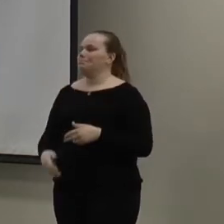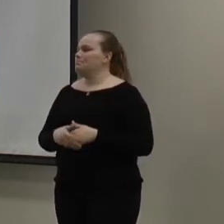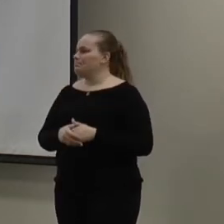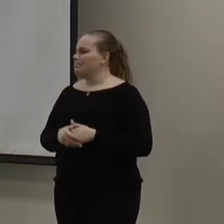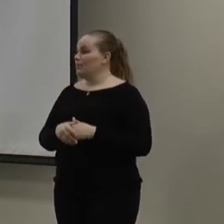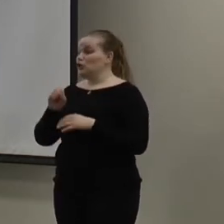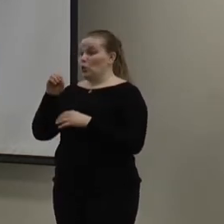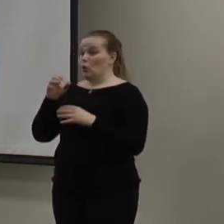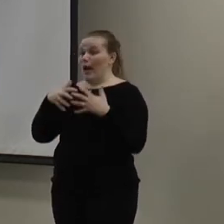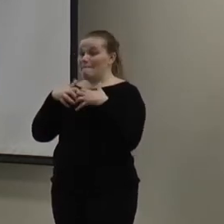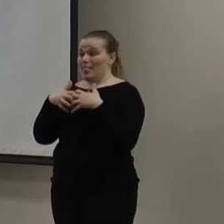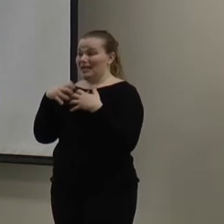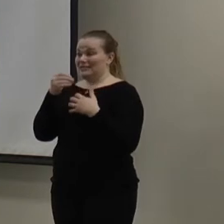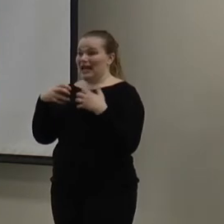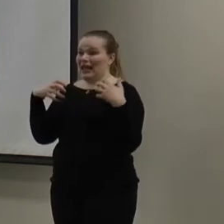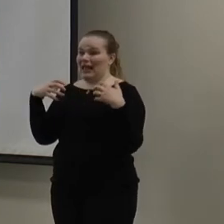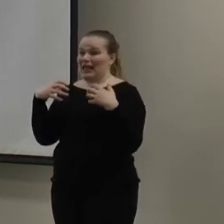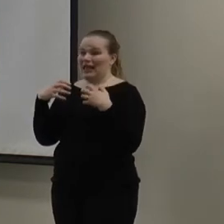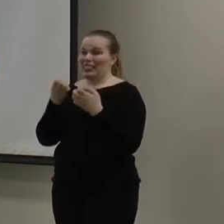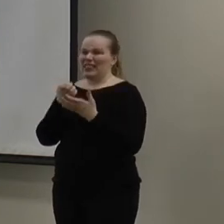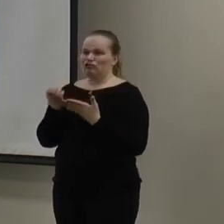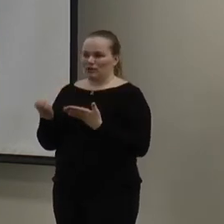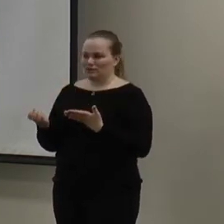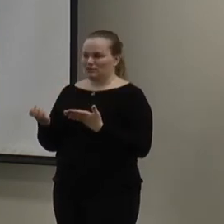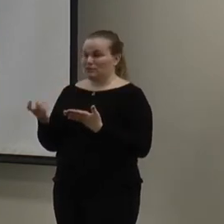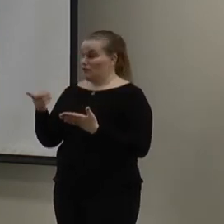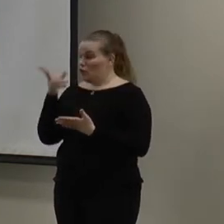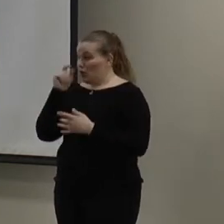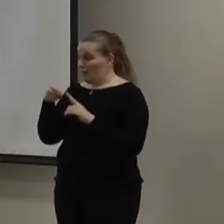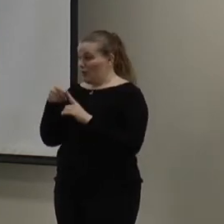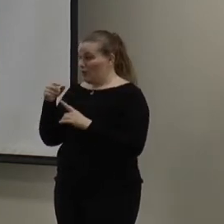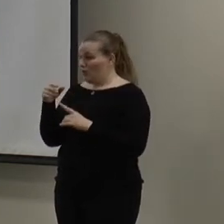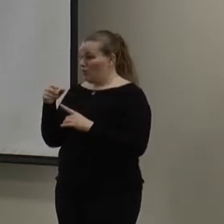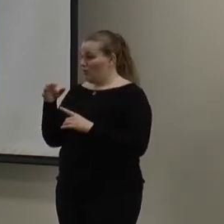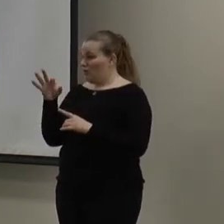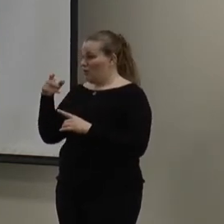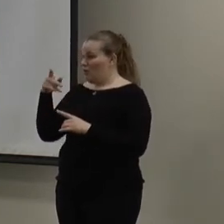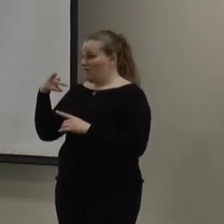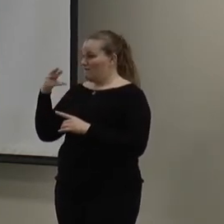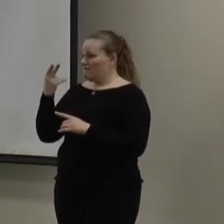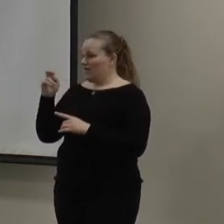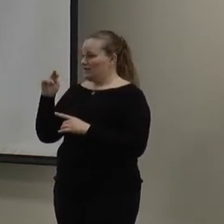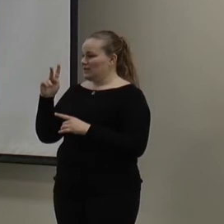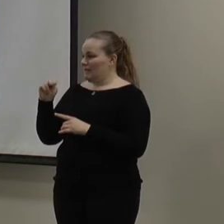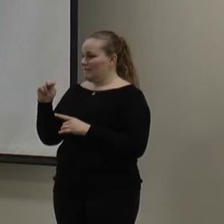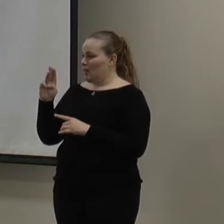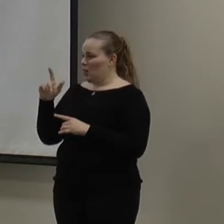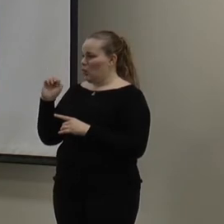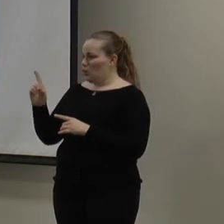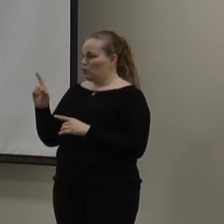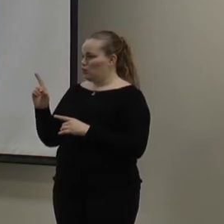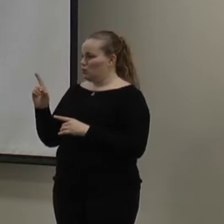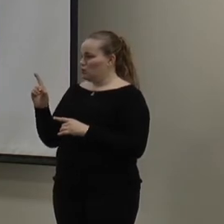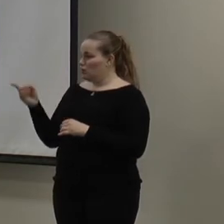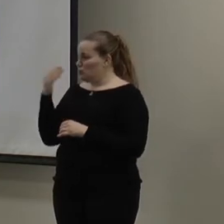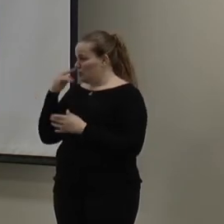So, appliances and electronics. Has anyone heard of phantom load? Yes. Do you know what that